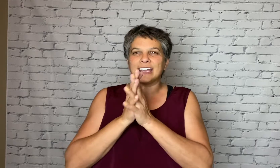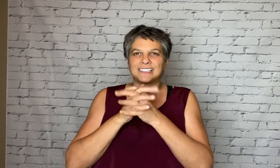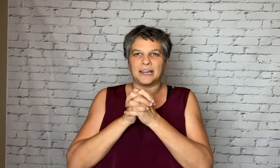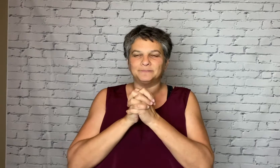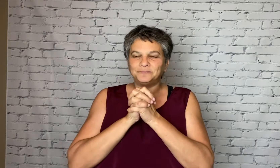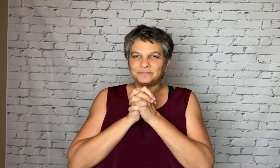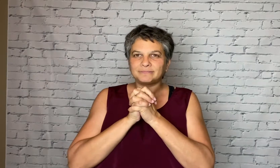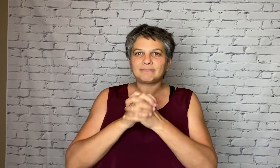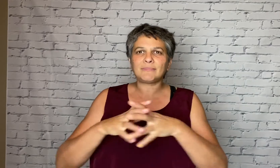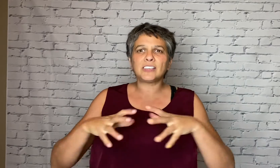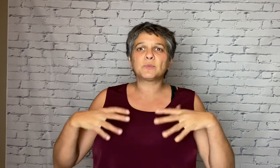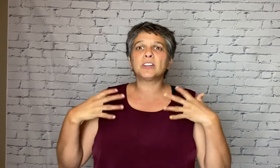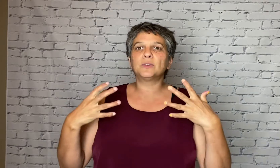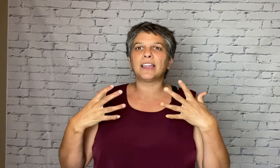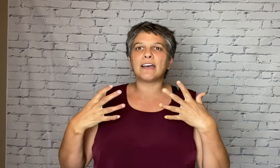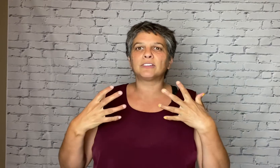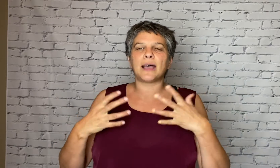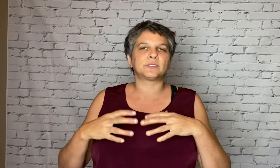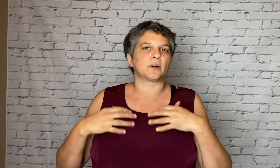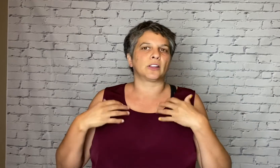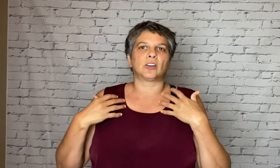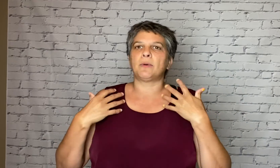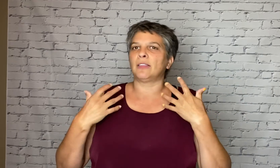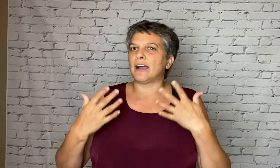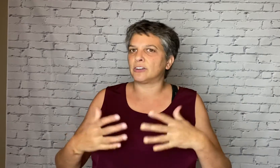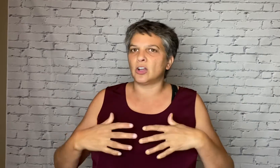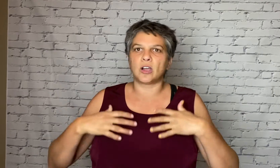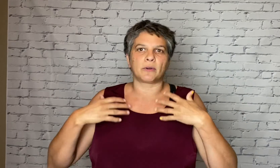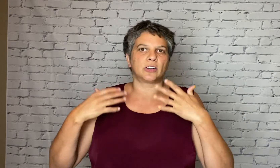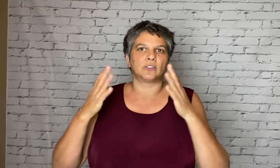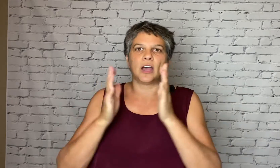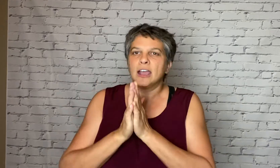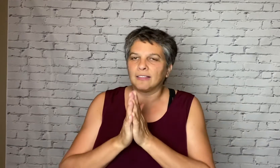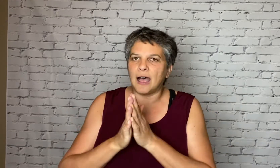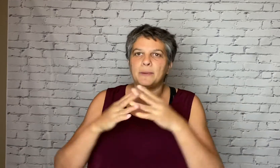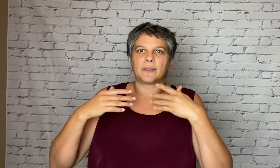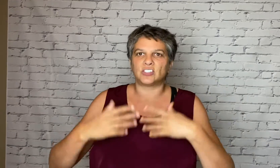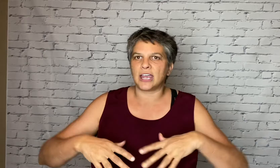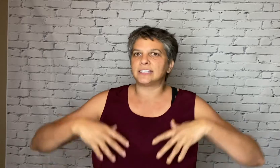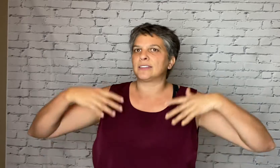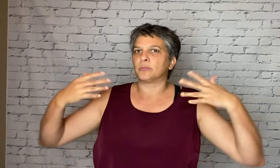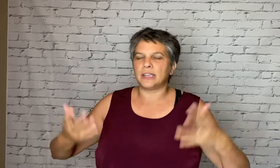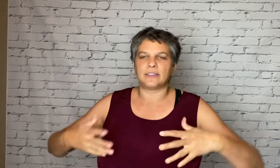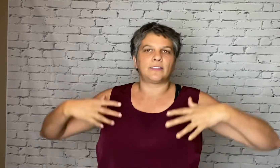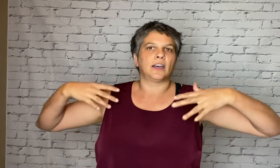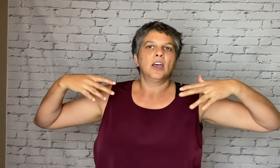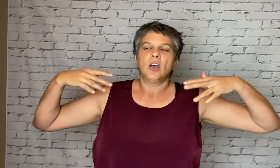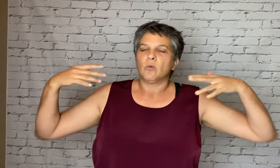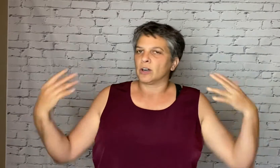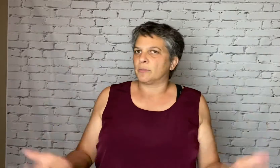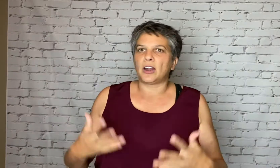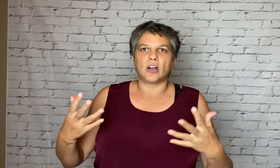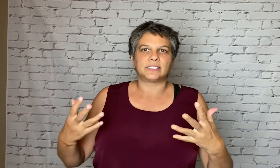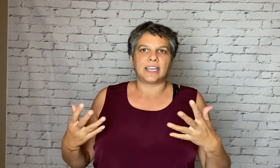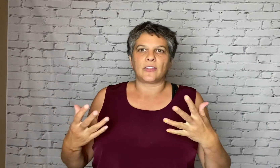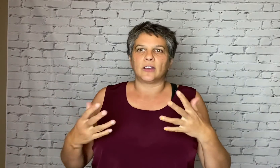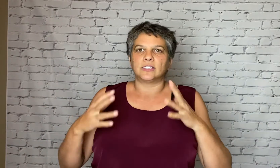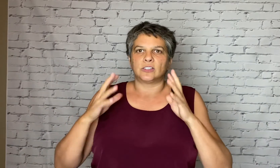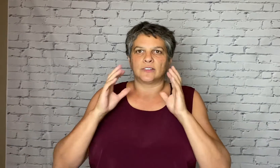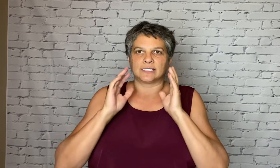excited. So we're going to do a laughter lab so we're going to learn about laughter yoga we're going to do the clapping the chanting the breathing the we're going to bring it all together into this